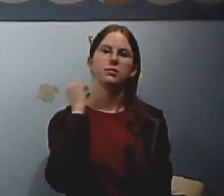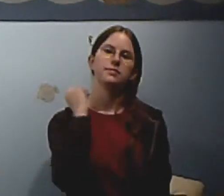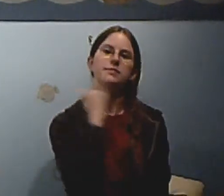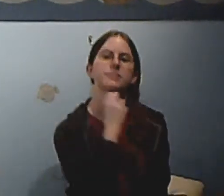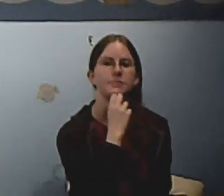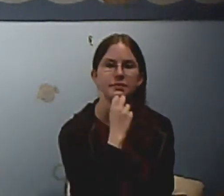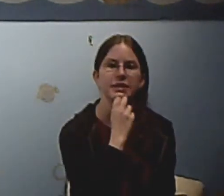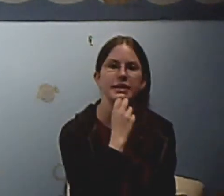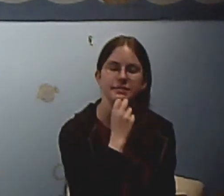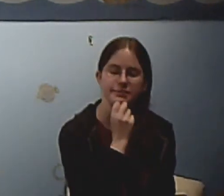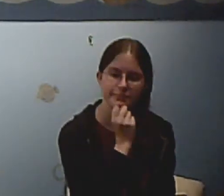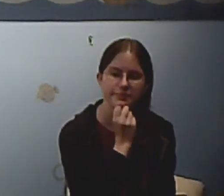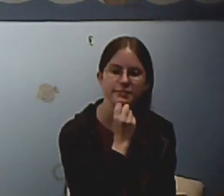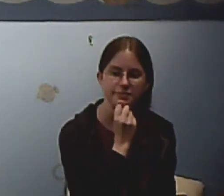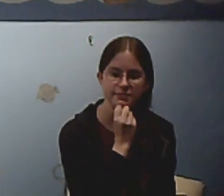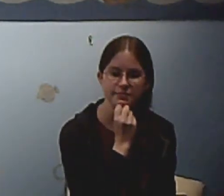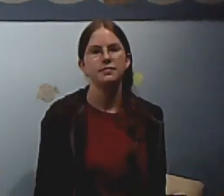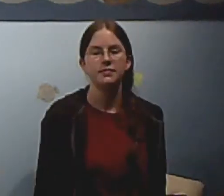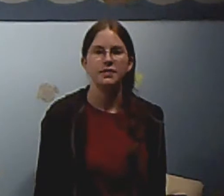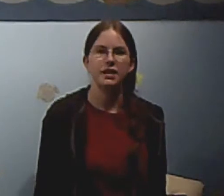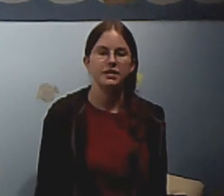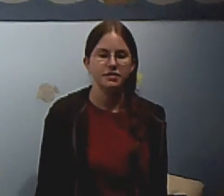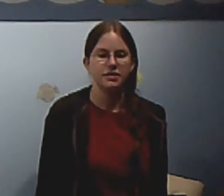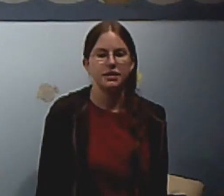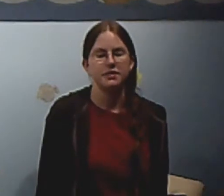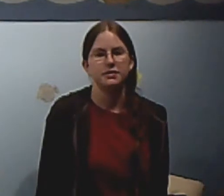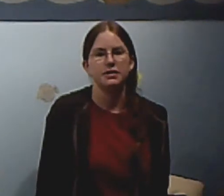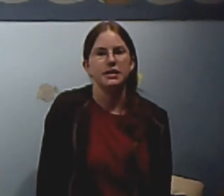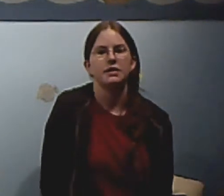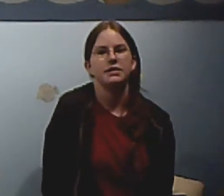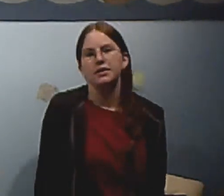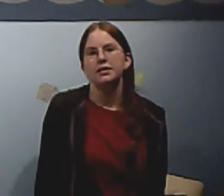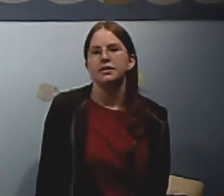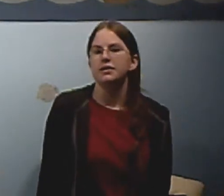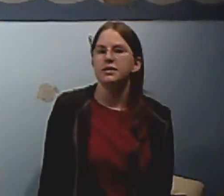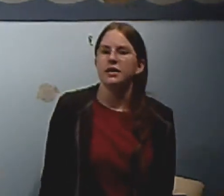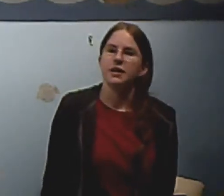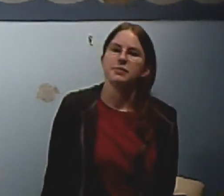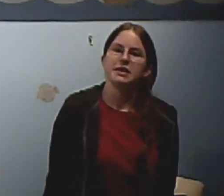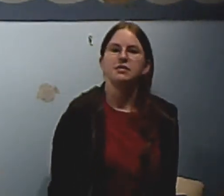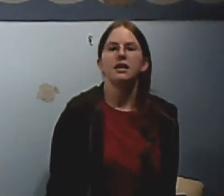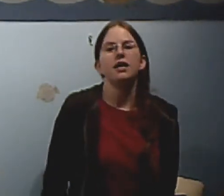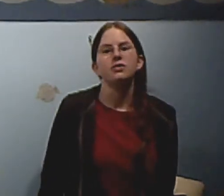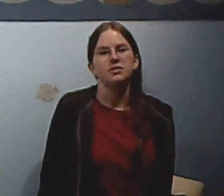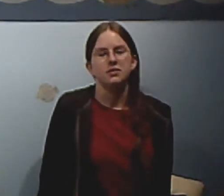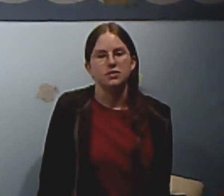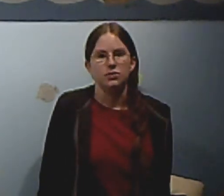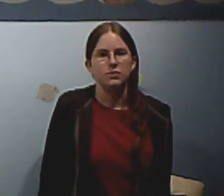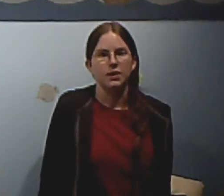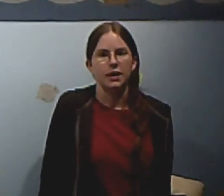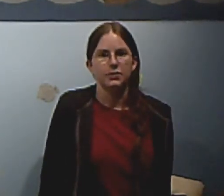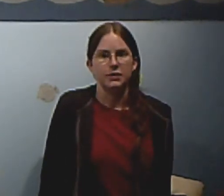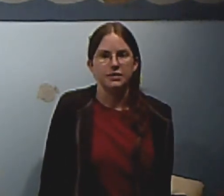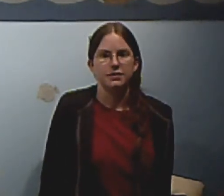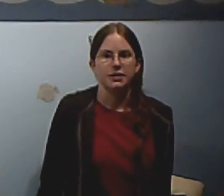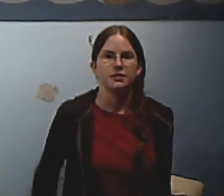So, yeah. That is all I have to say. At X, I will see you on Wednesday.